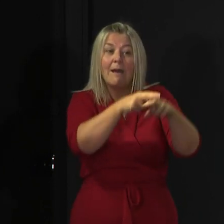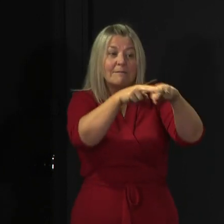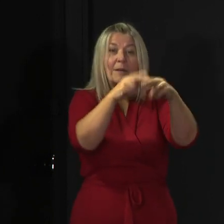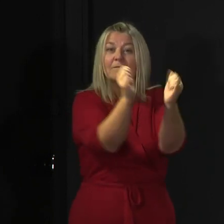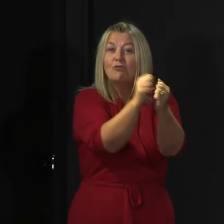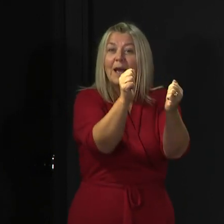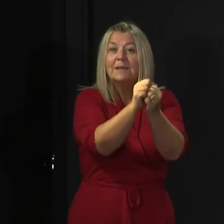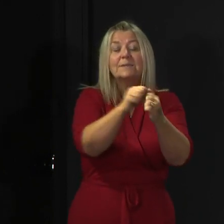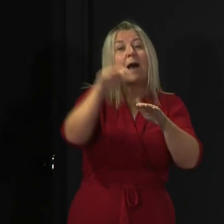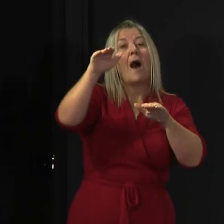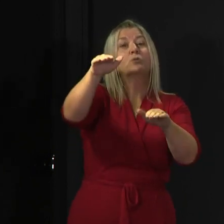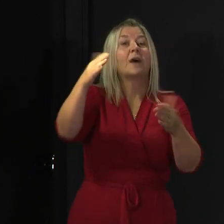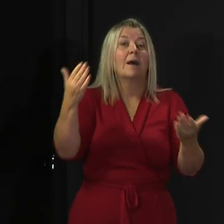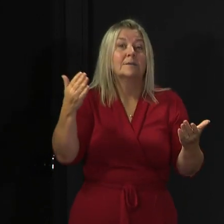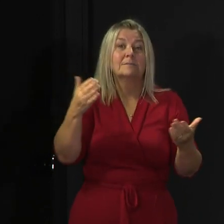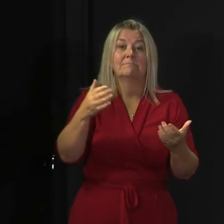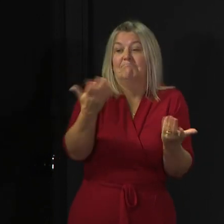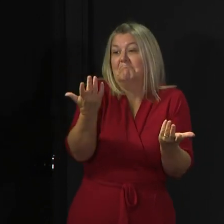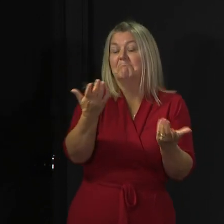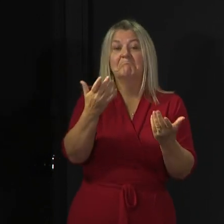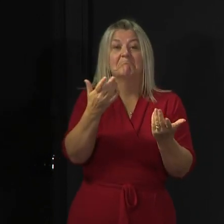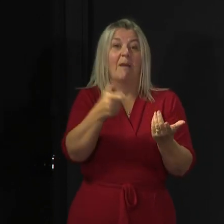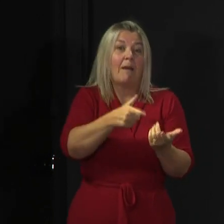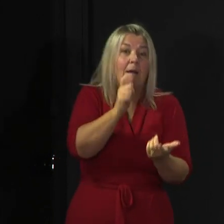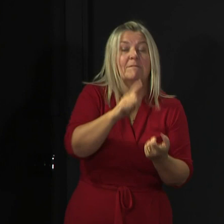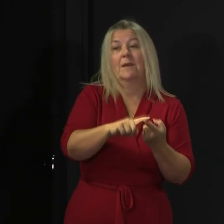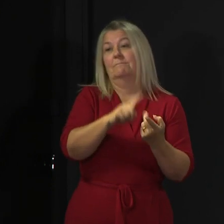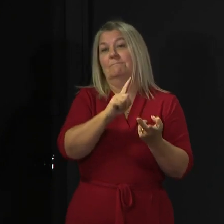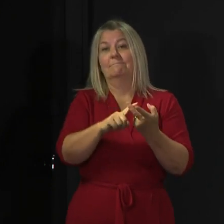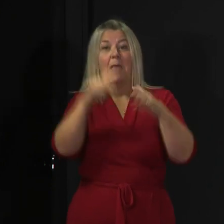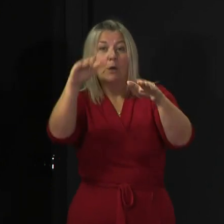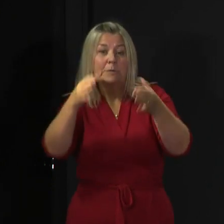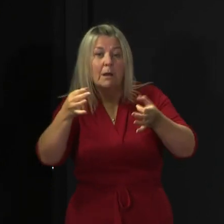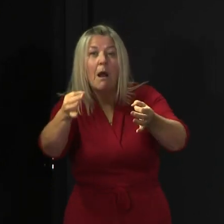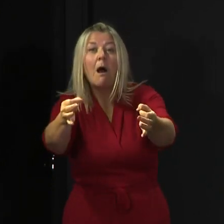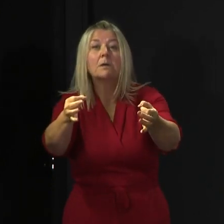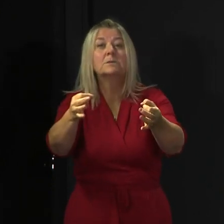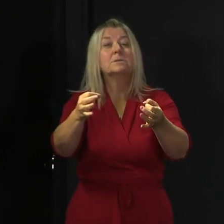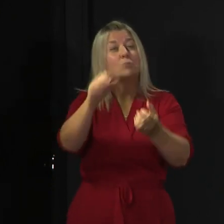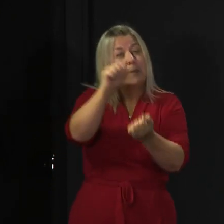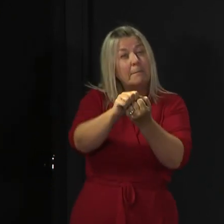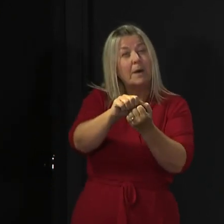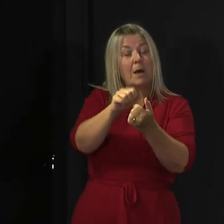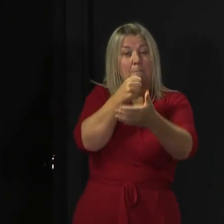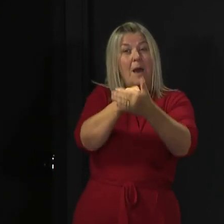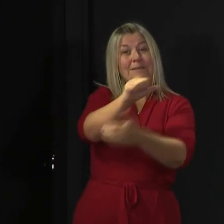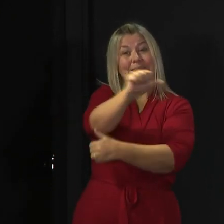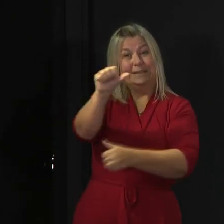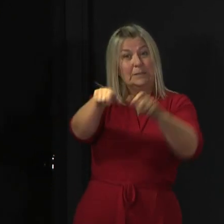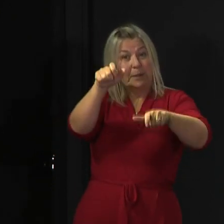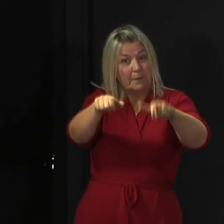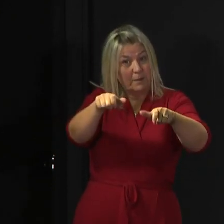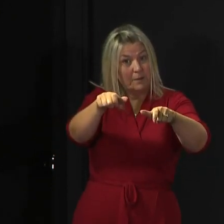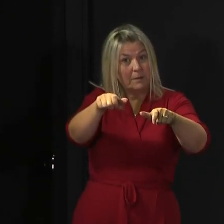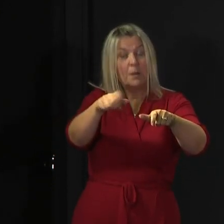or in a public indoor space, such as a cafe. There should be no more than six people in total in the group from no more than two